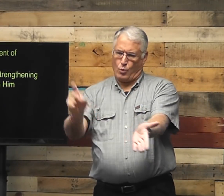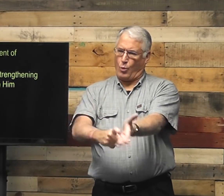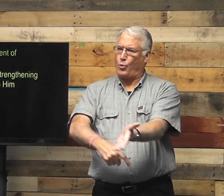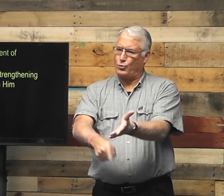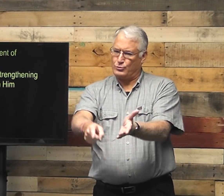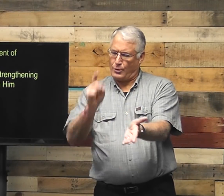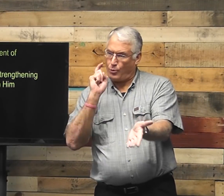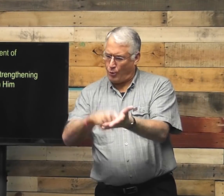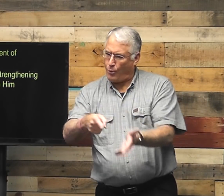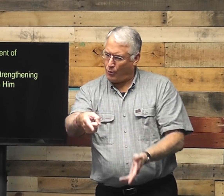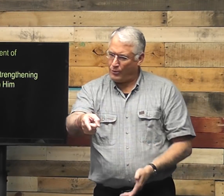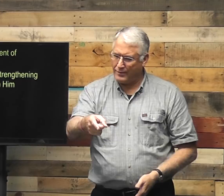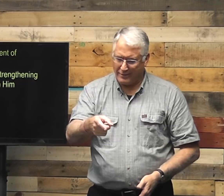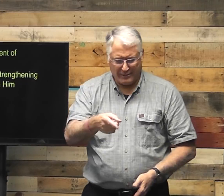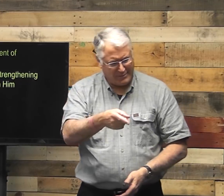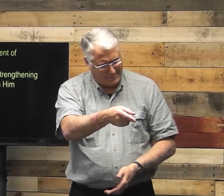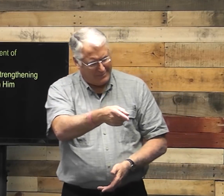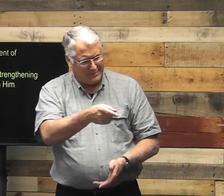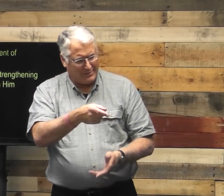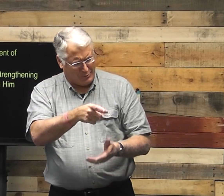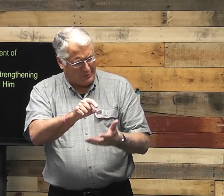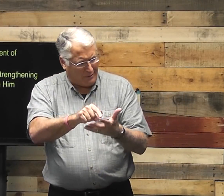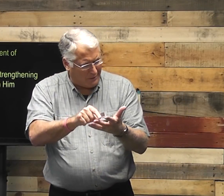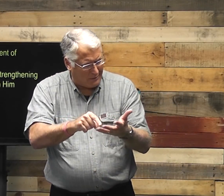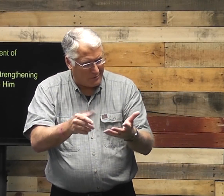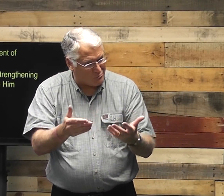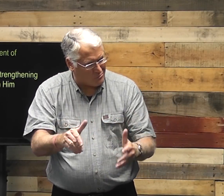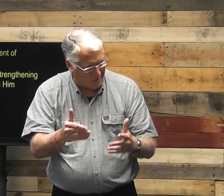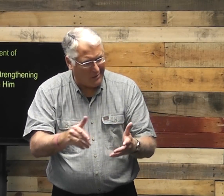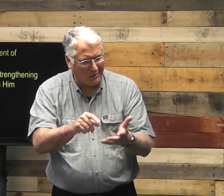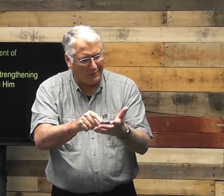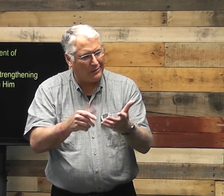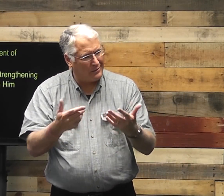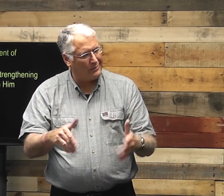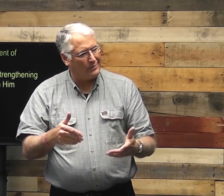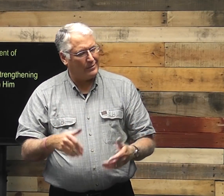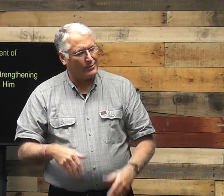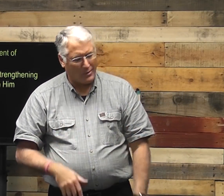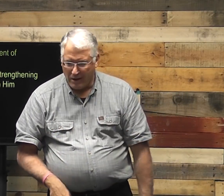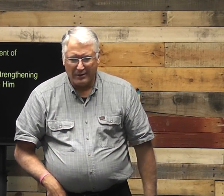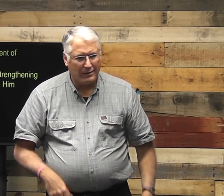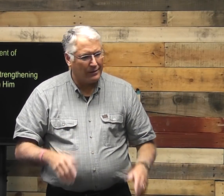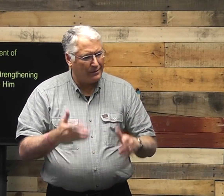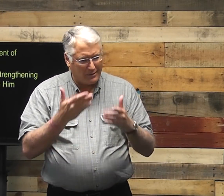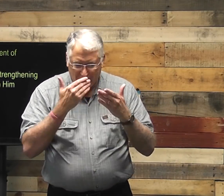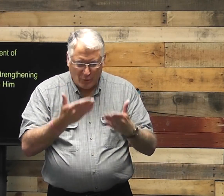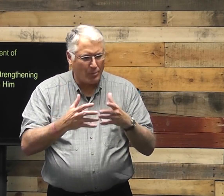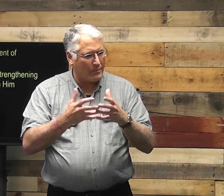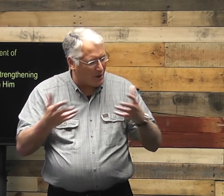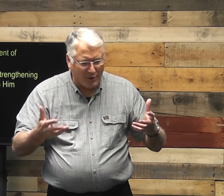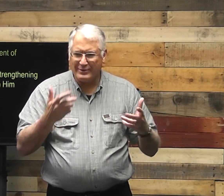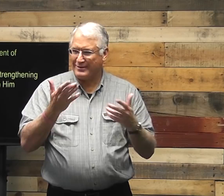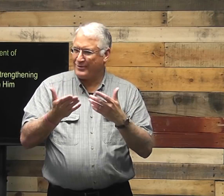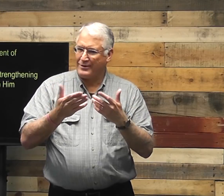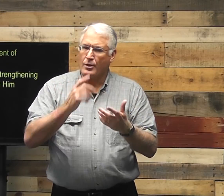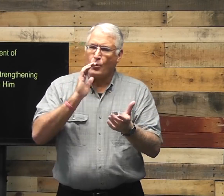the husband should notice. Hey, you know, you've done all these things. Wow. Thank you so much.